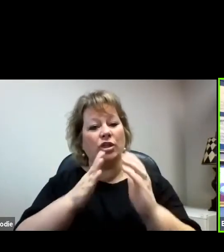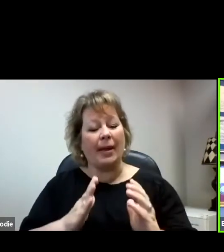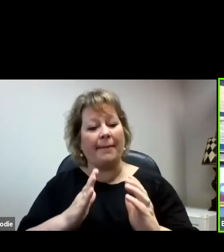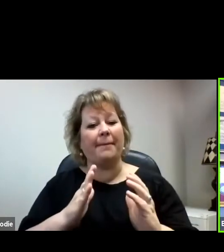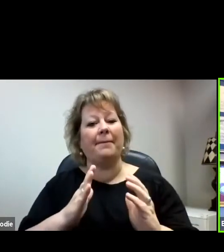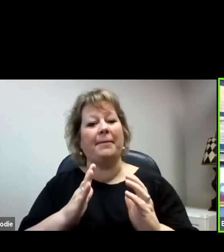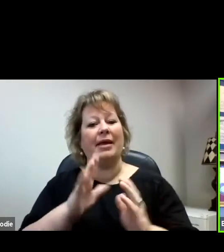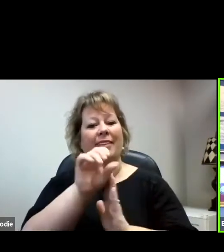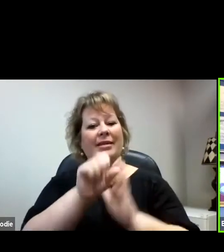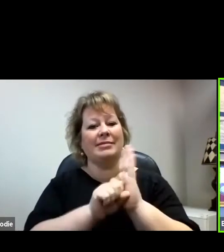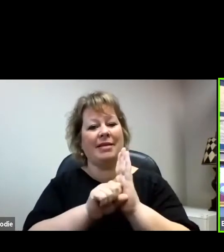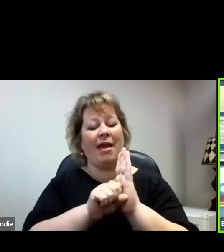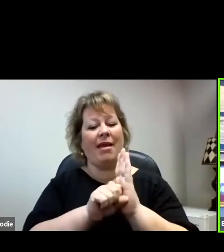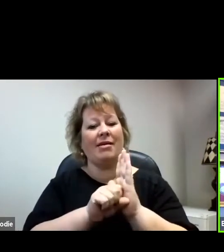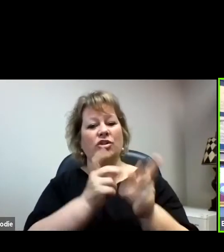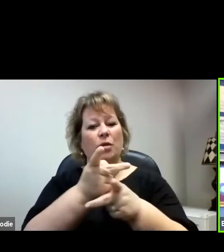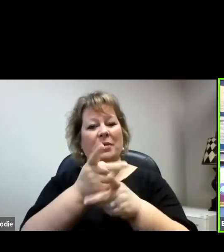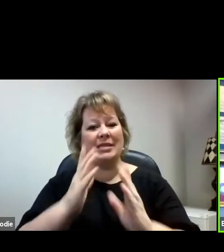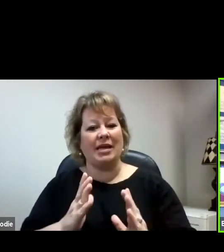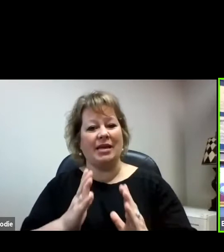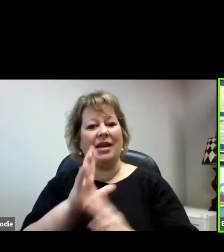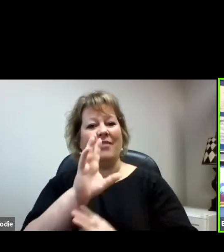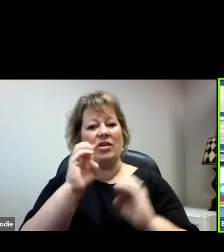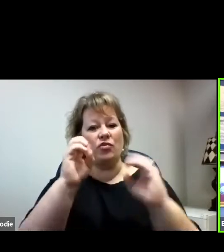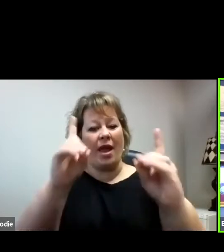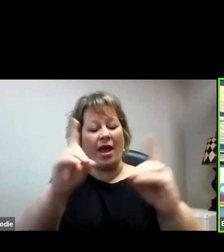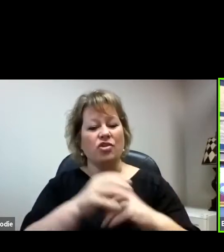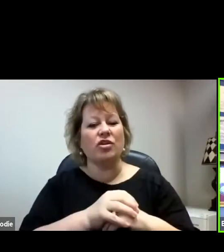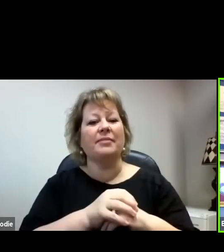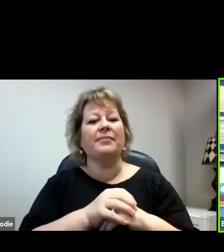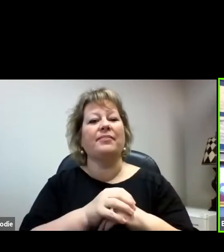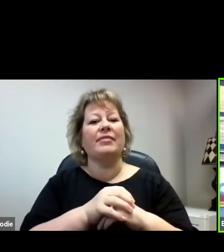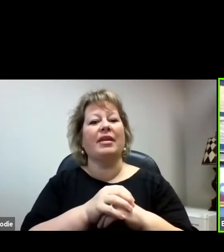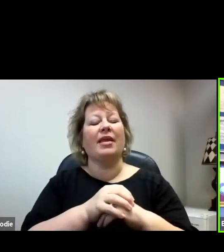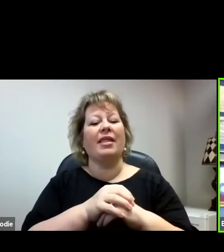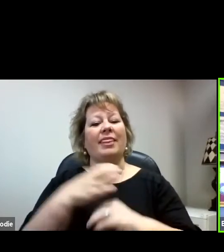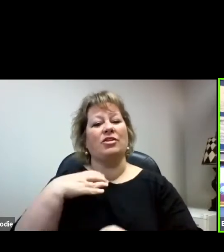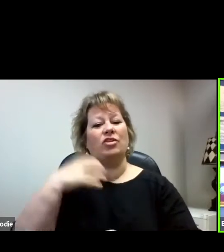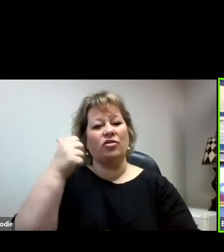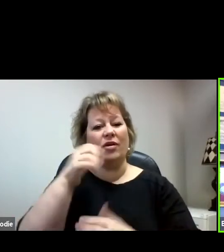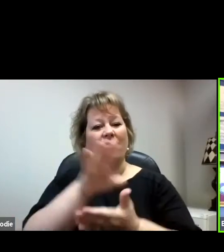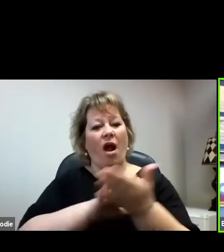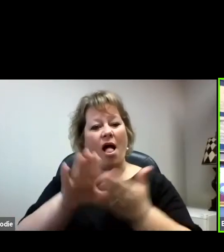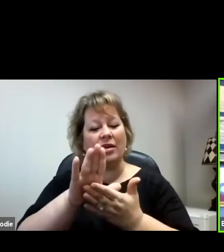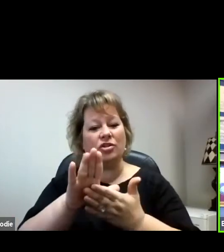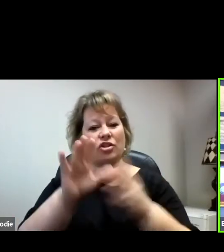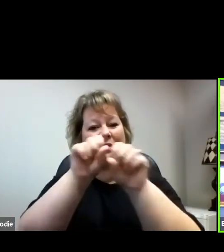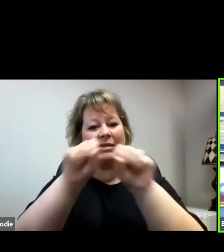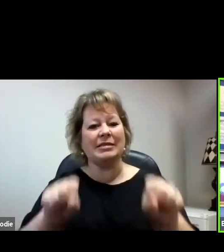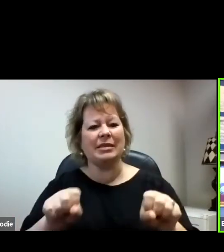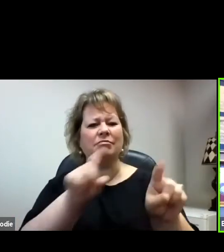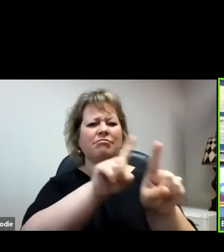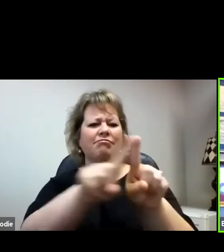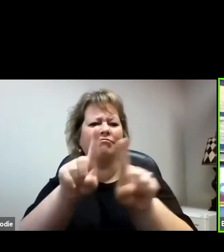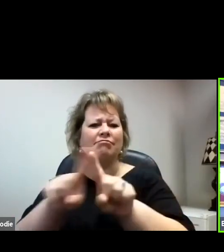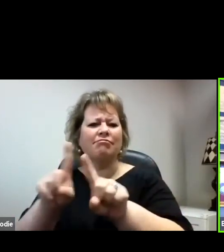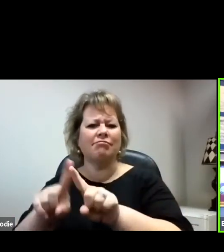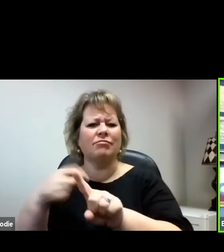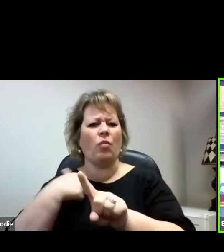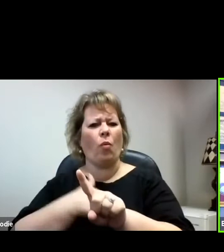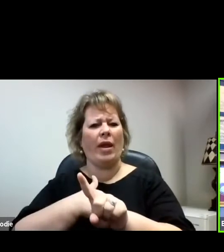state superintendent of education, chancellor of the college system, deputy secretary of commerce, and others on workforce